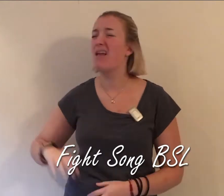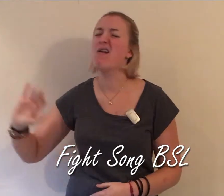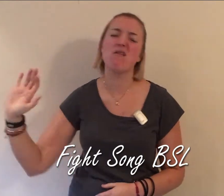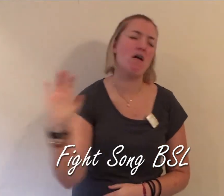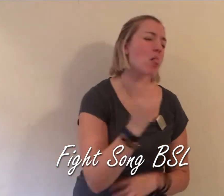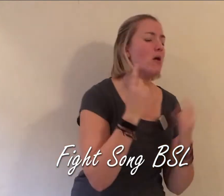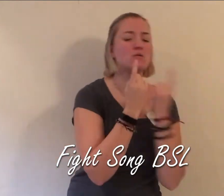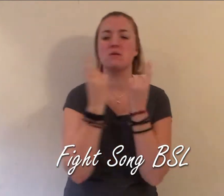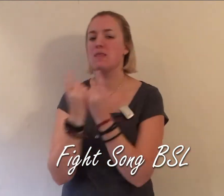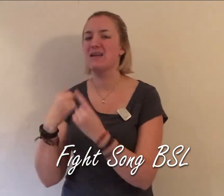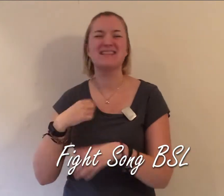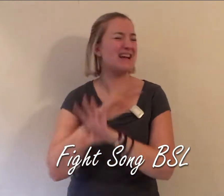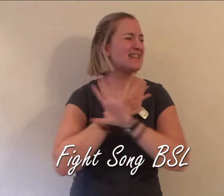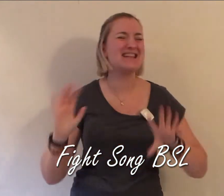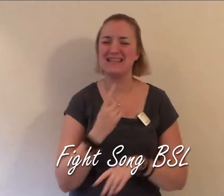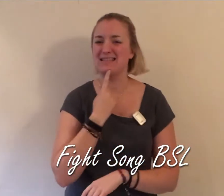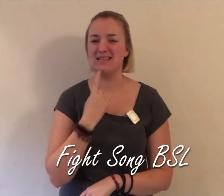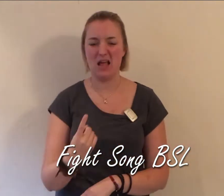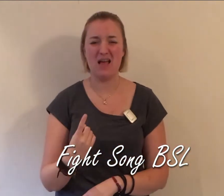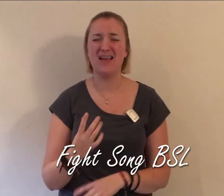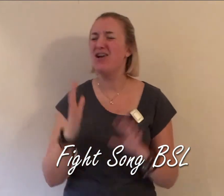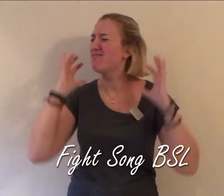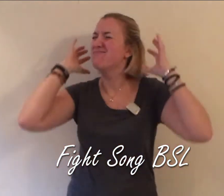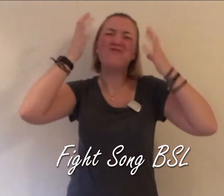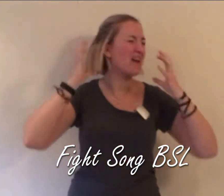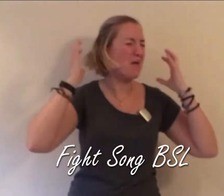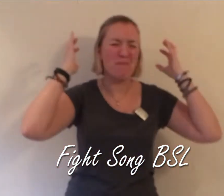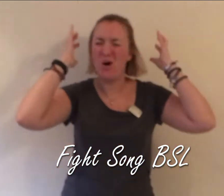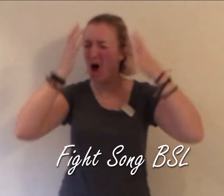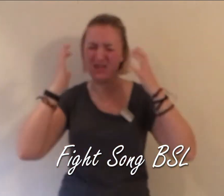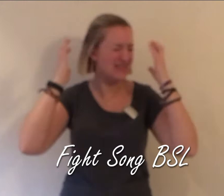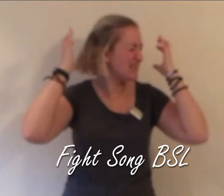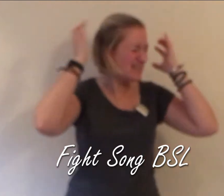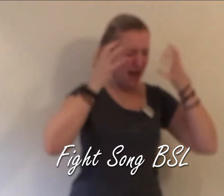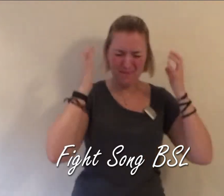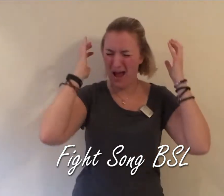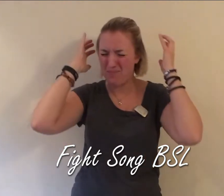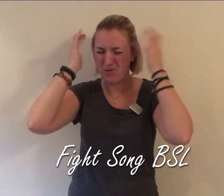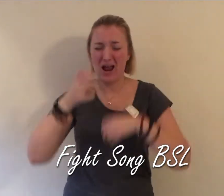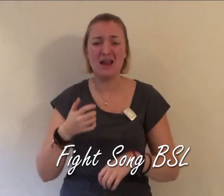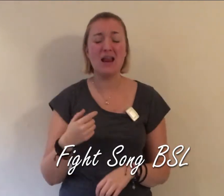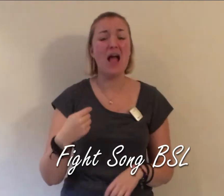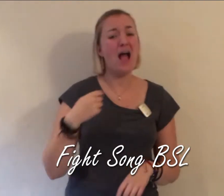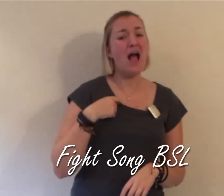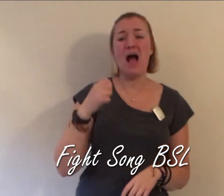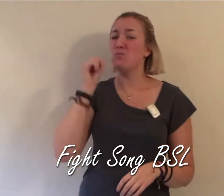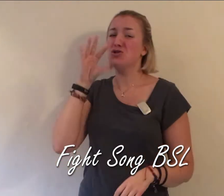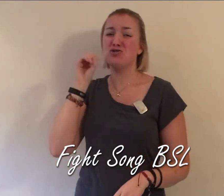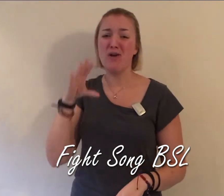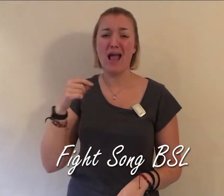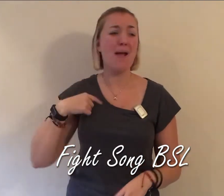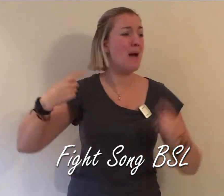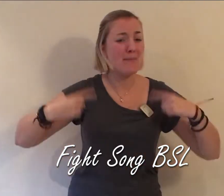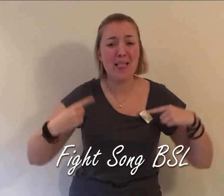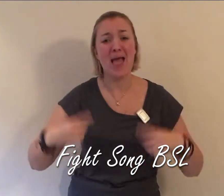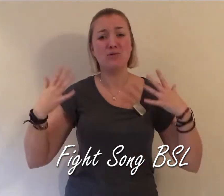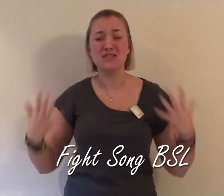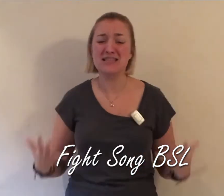all those things I didn't say Wrecking balls inside my brain I will scream out loud tonight